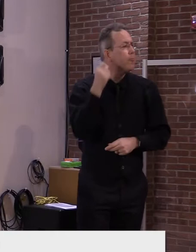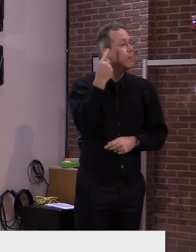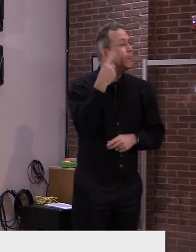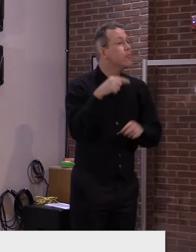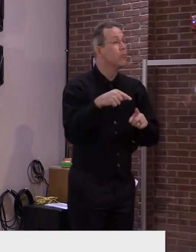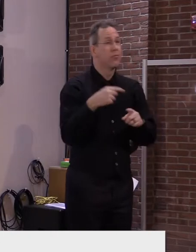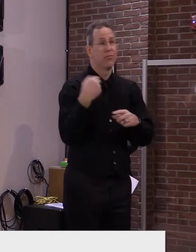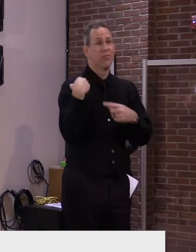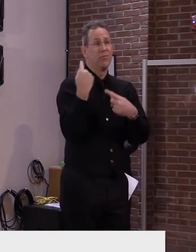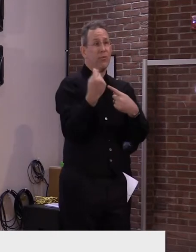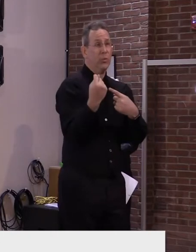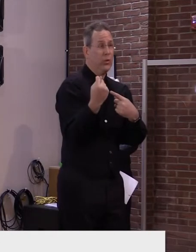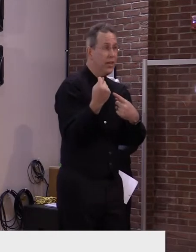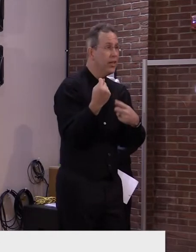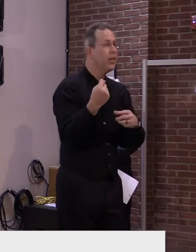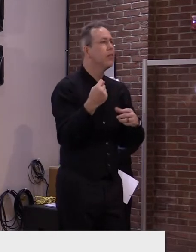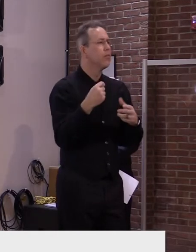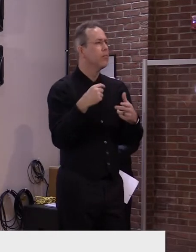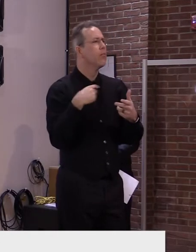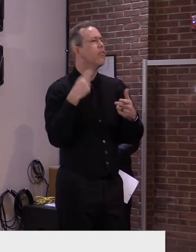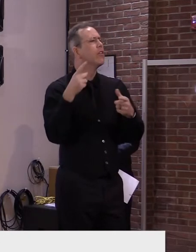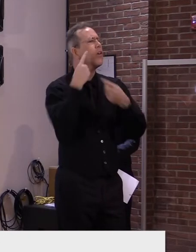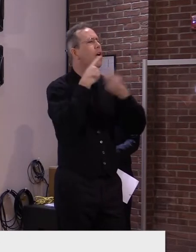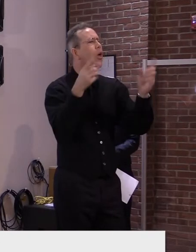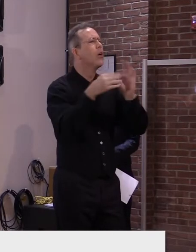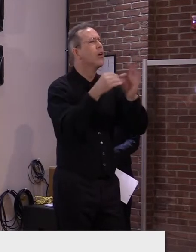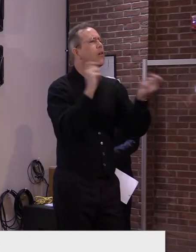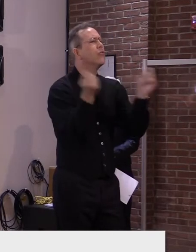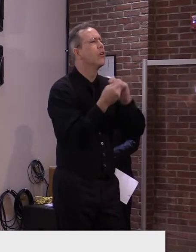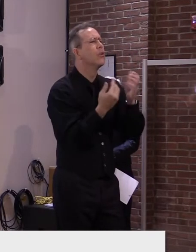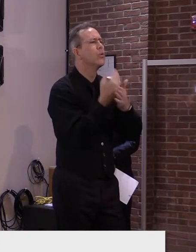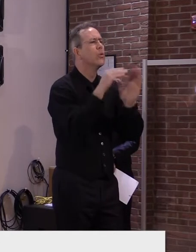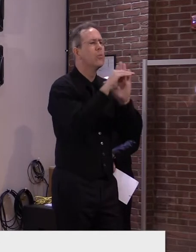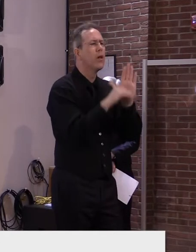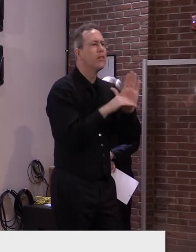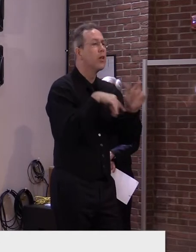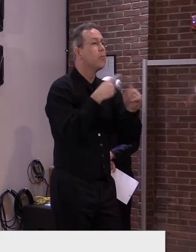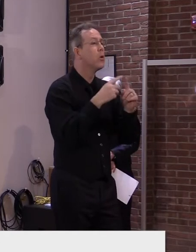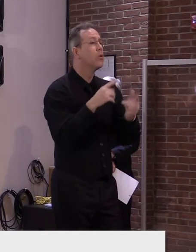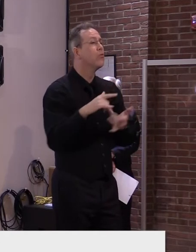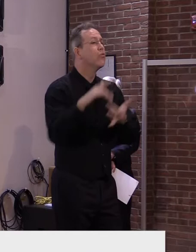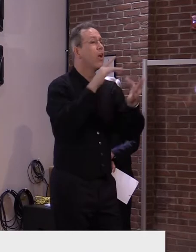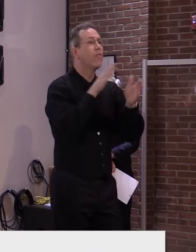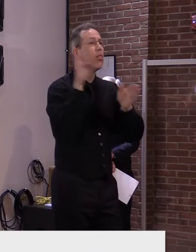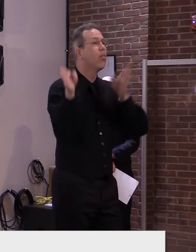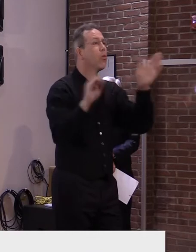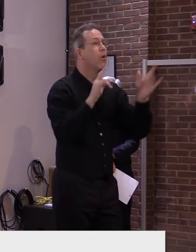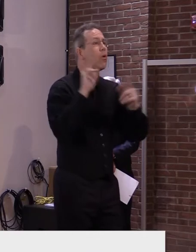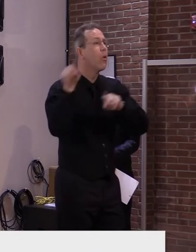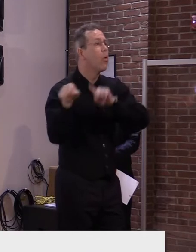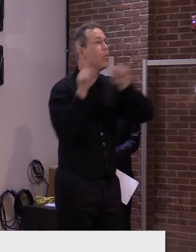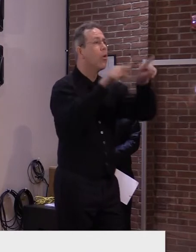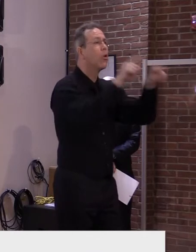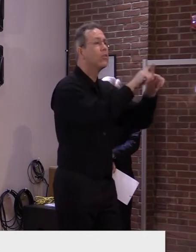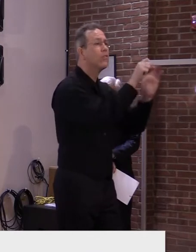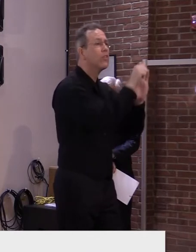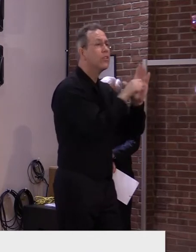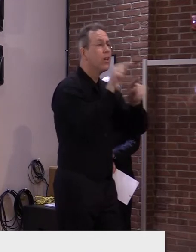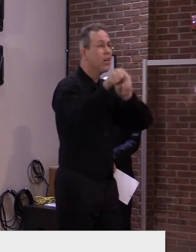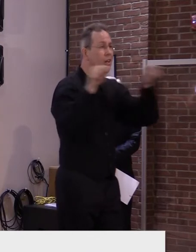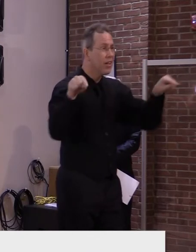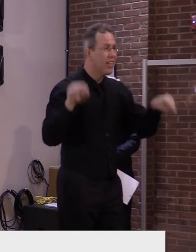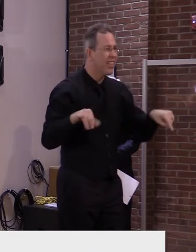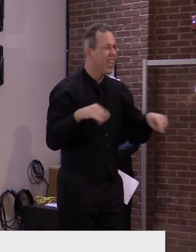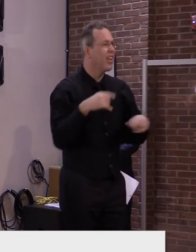to our travel policy. Earlier this month, the CDC issued encouraging new guidance around quarantine for